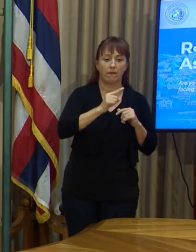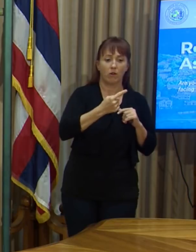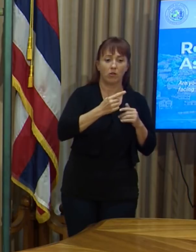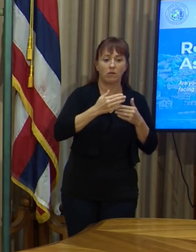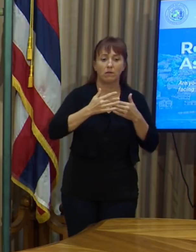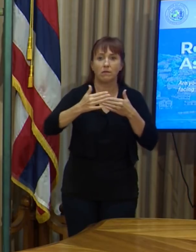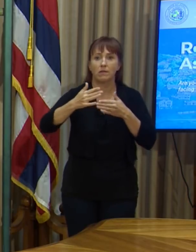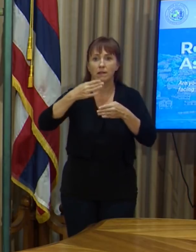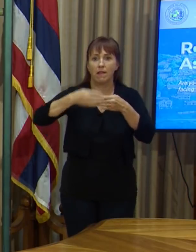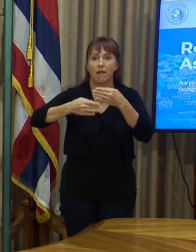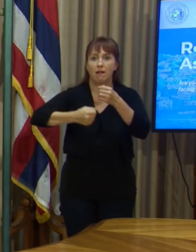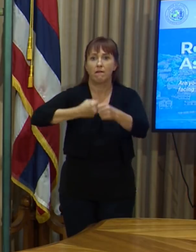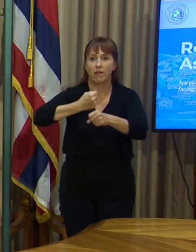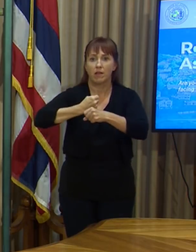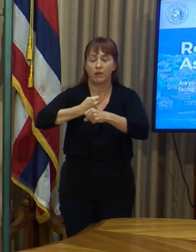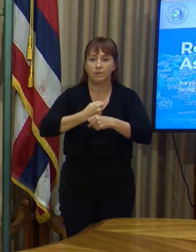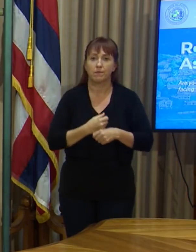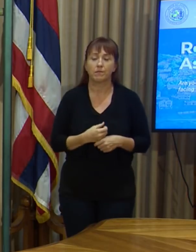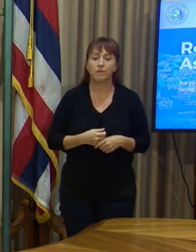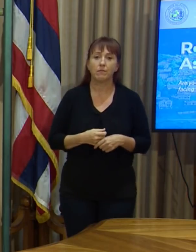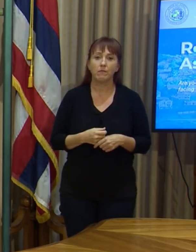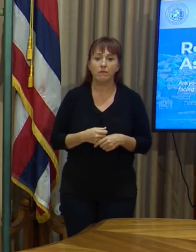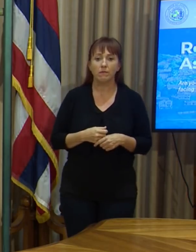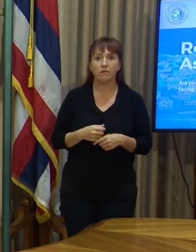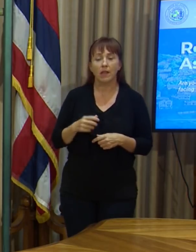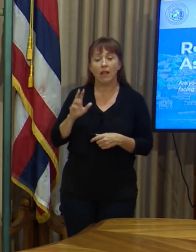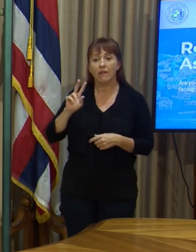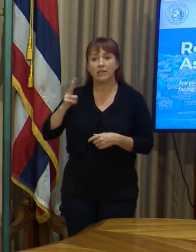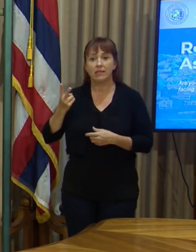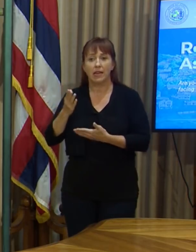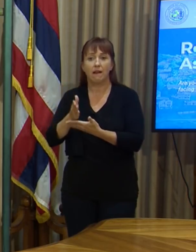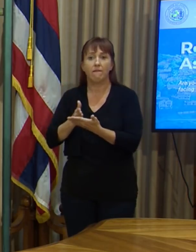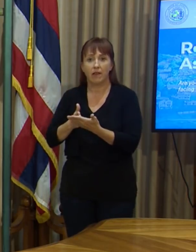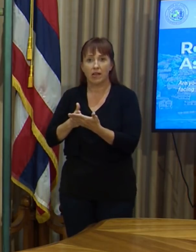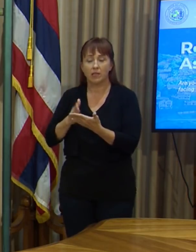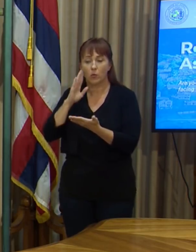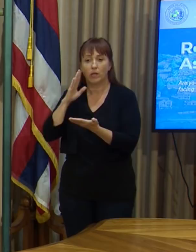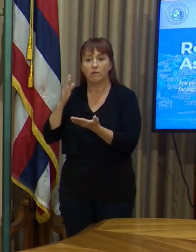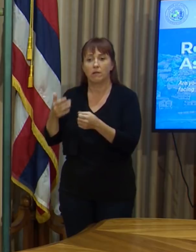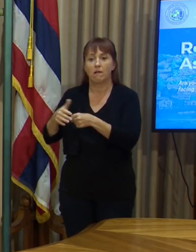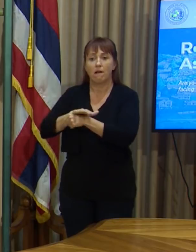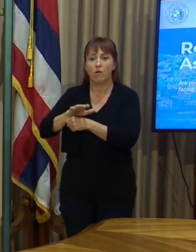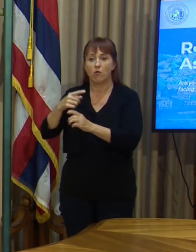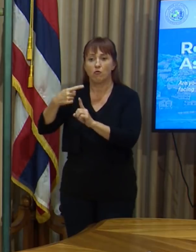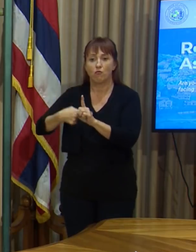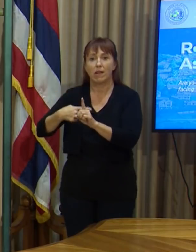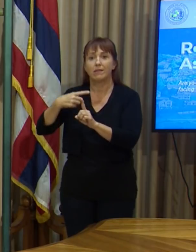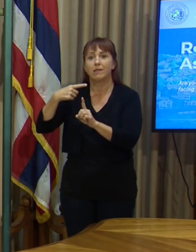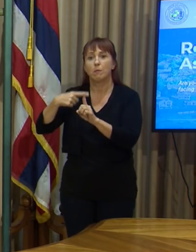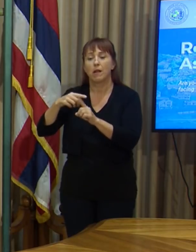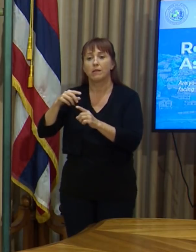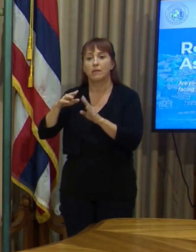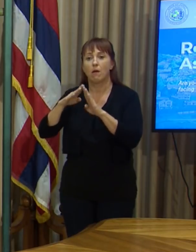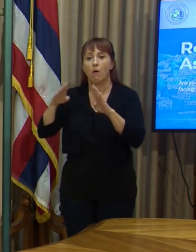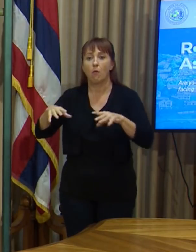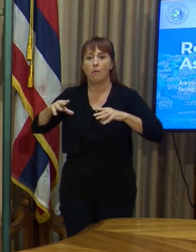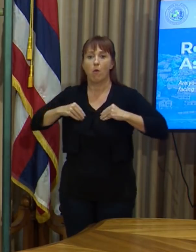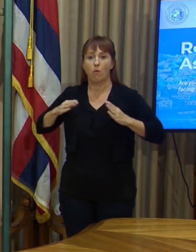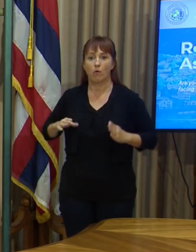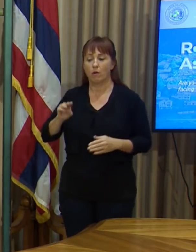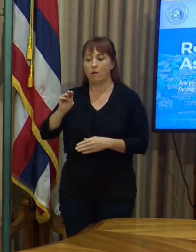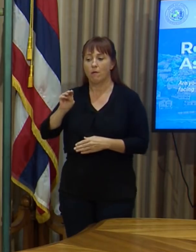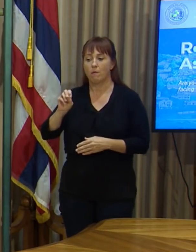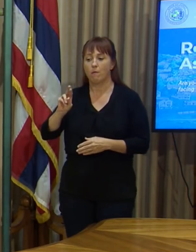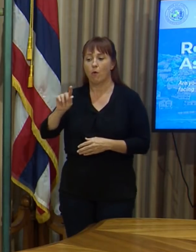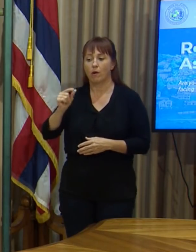the year. Final details for the second phase which covers rent and mortgages from March